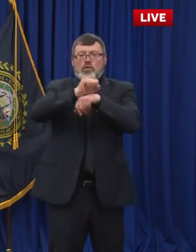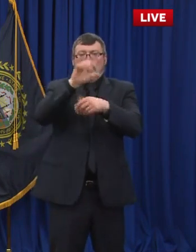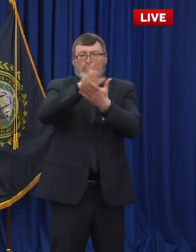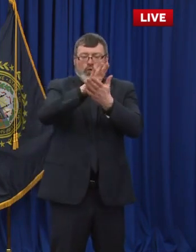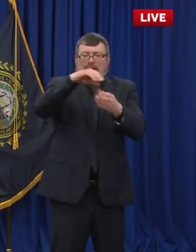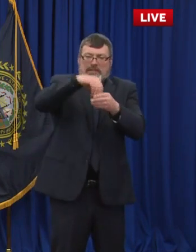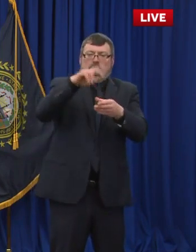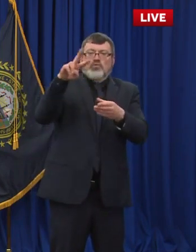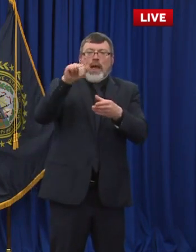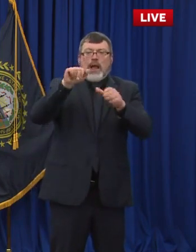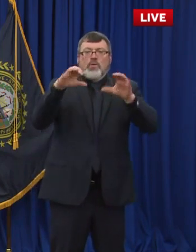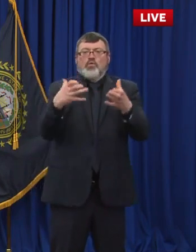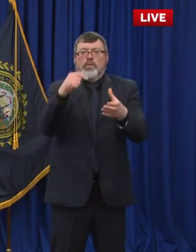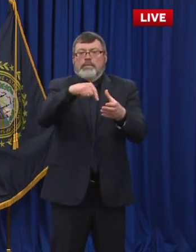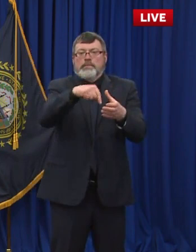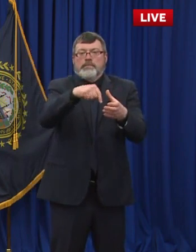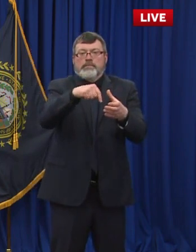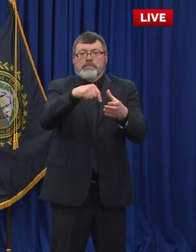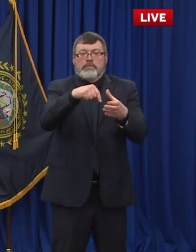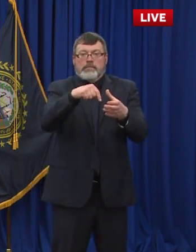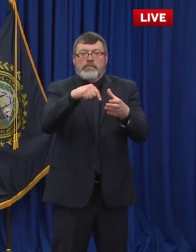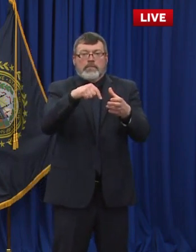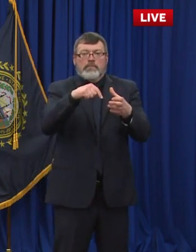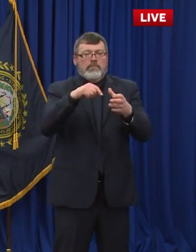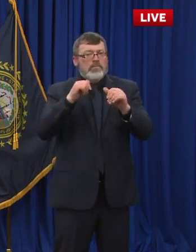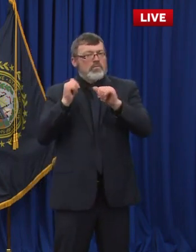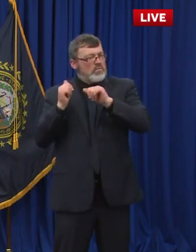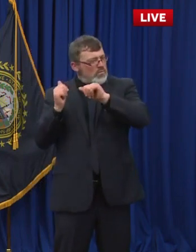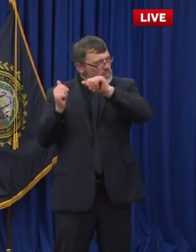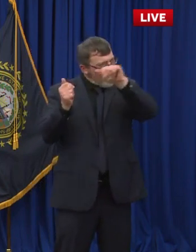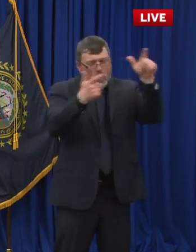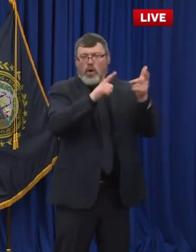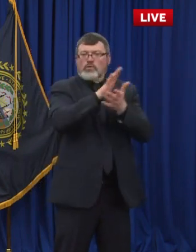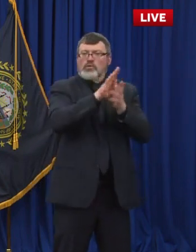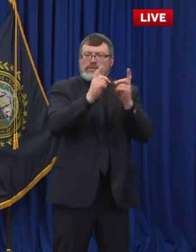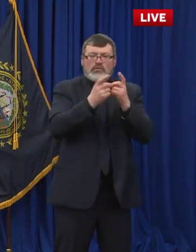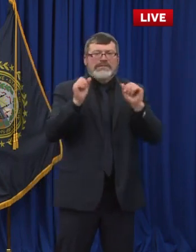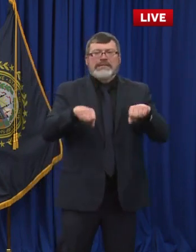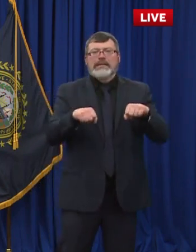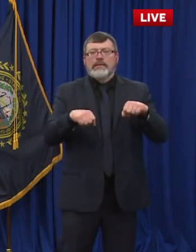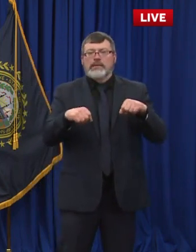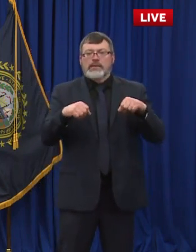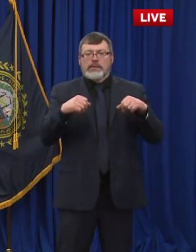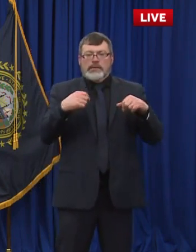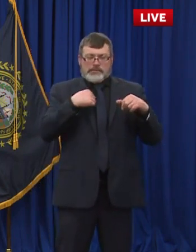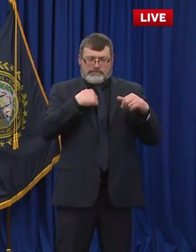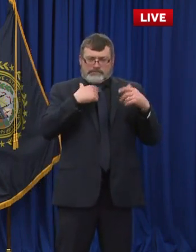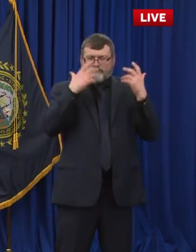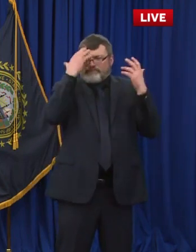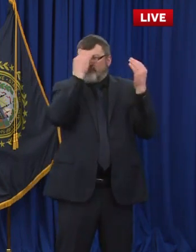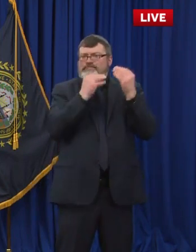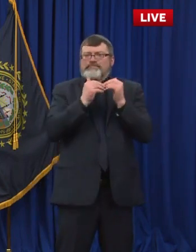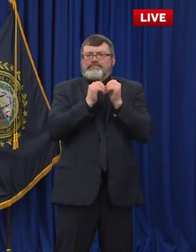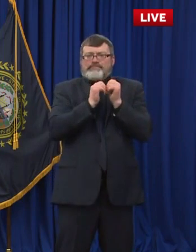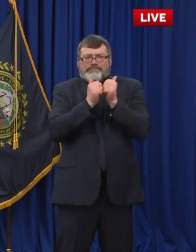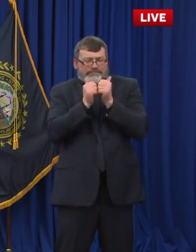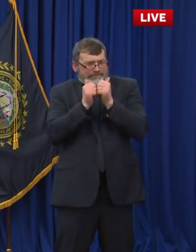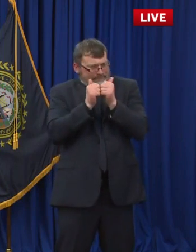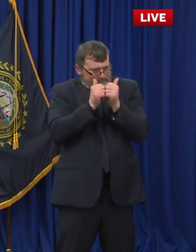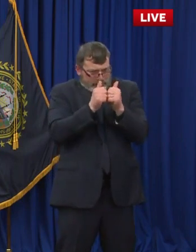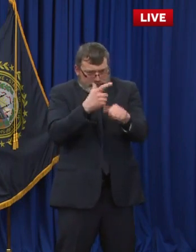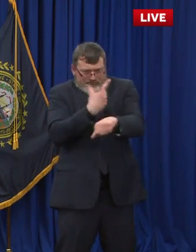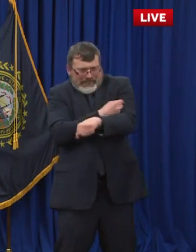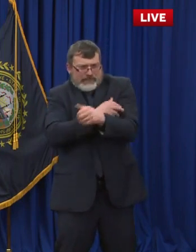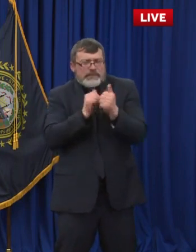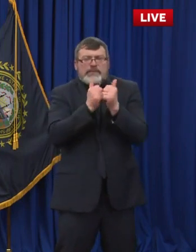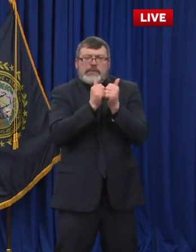district. We could, you know, direct them directly to our already open sites across the state. So we're looking at a couple different ways to do it just to make sure that we're efficient and we get